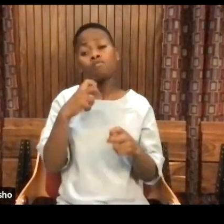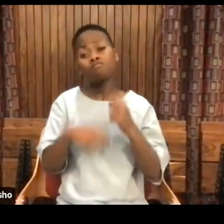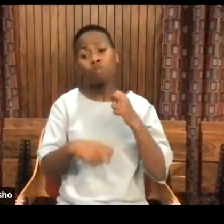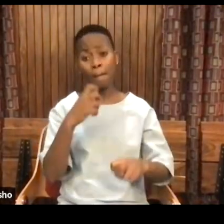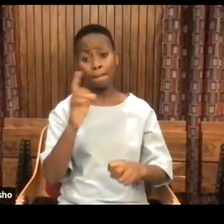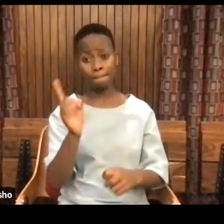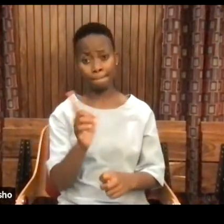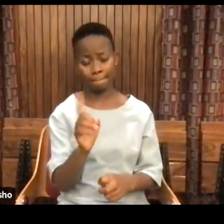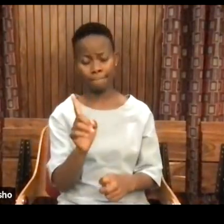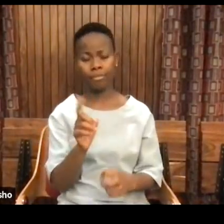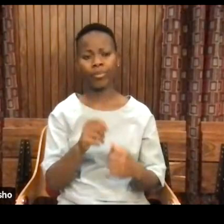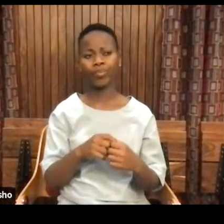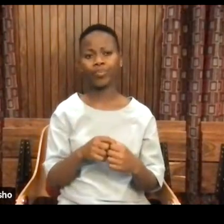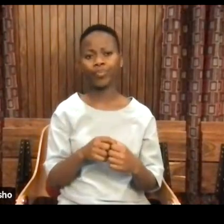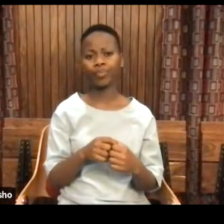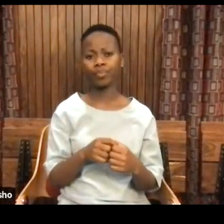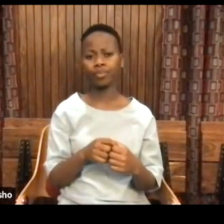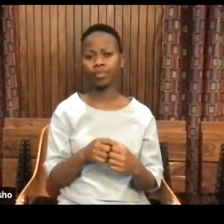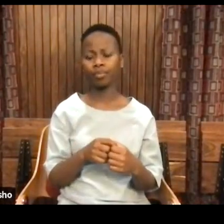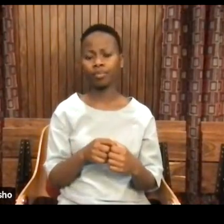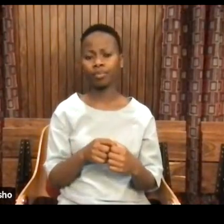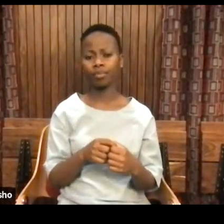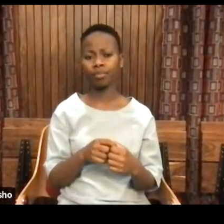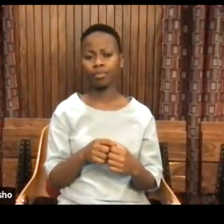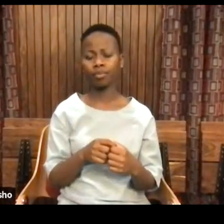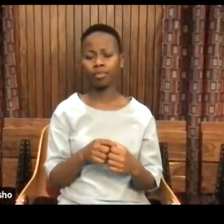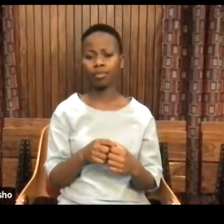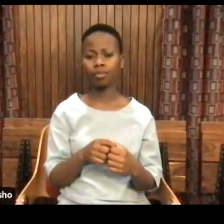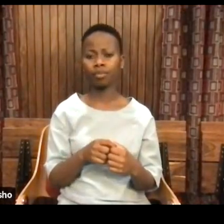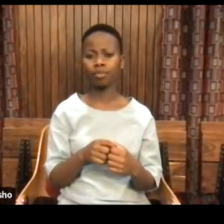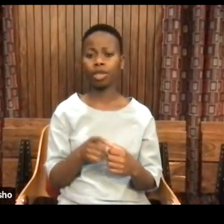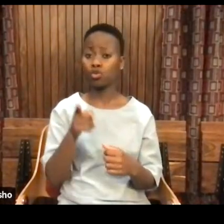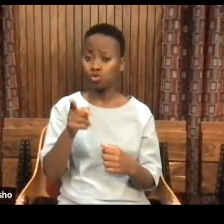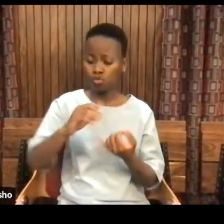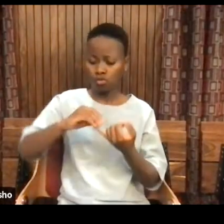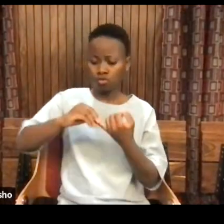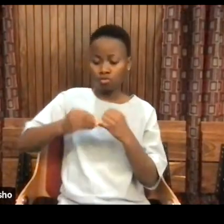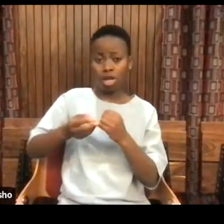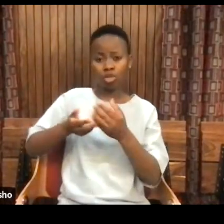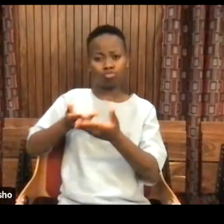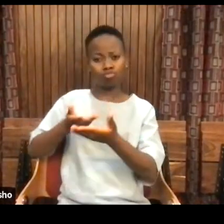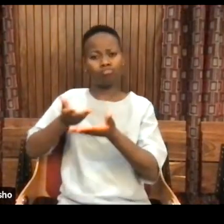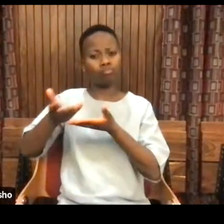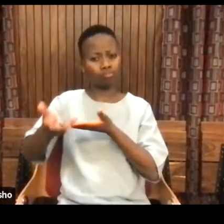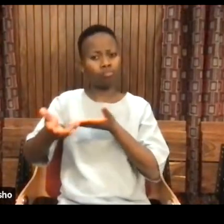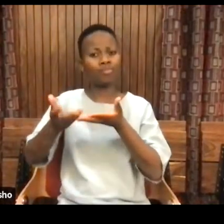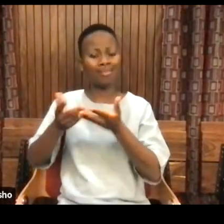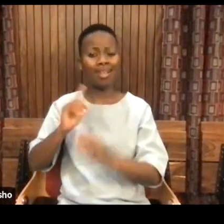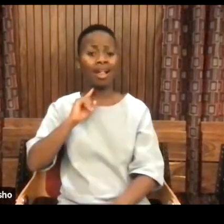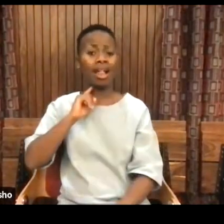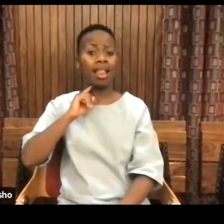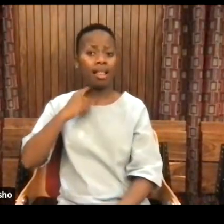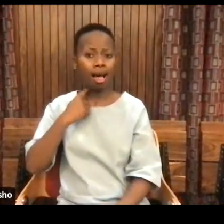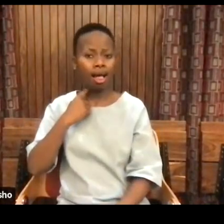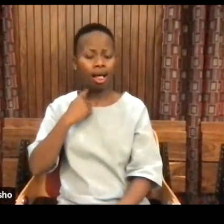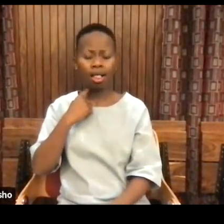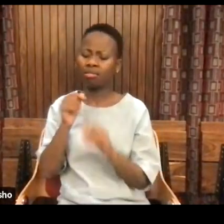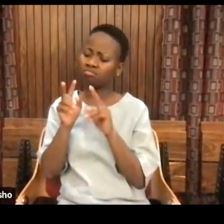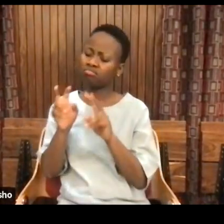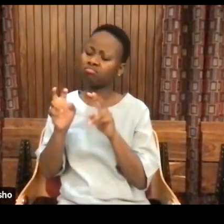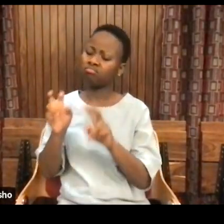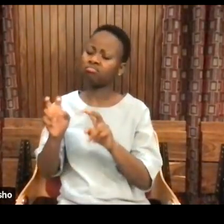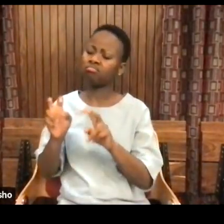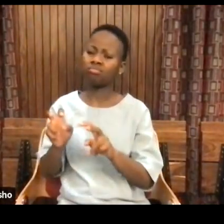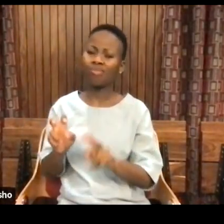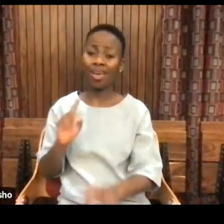there's a way of trying to engage people around these lies that make you complicit with the lies, because in